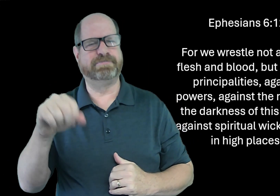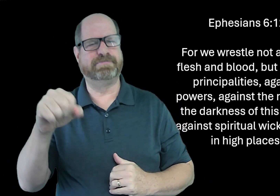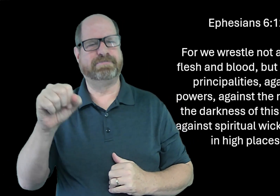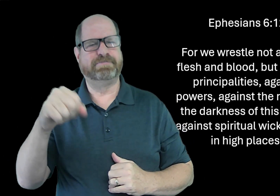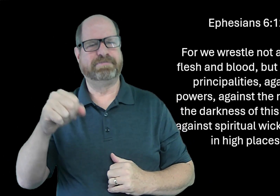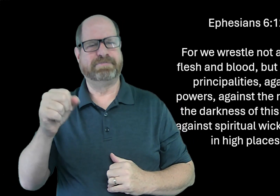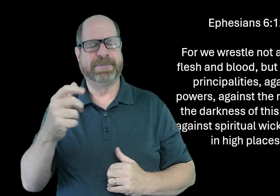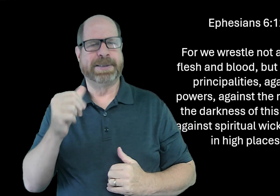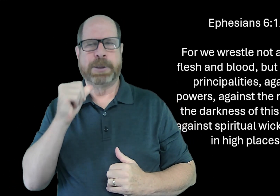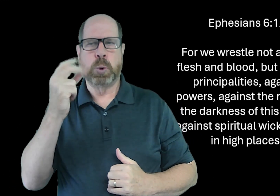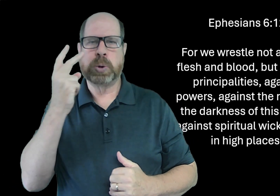It's sad, yeah.